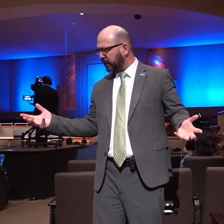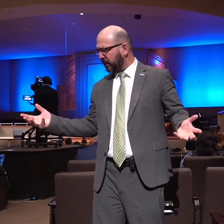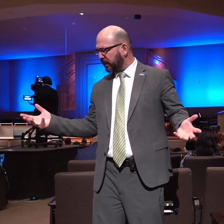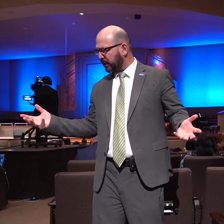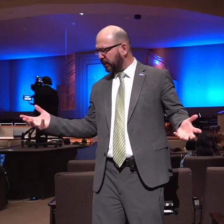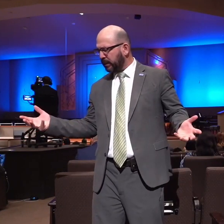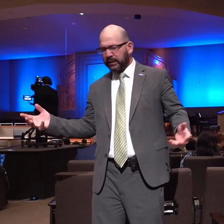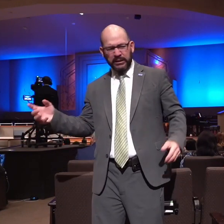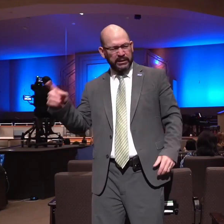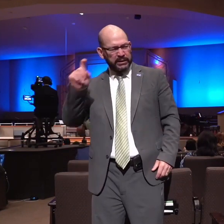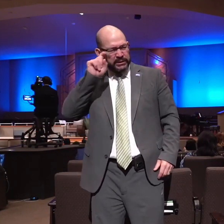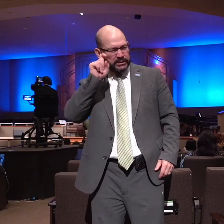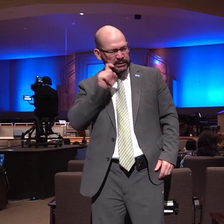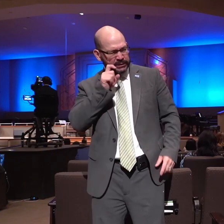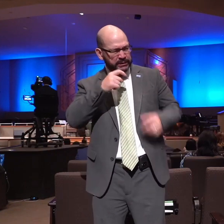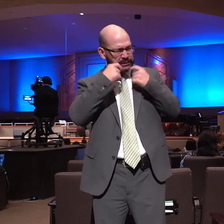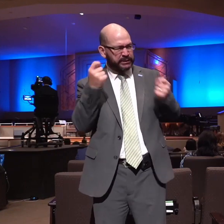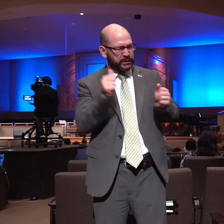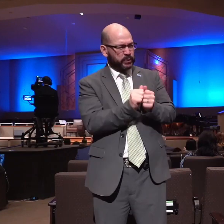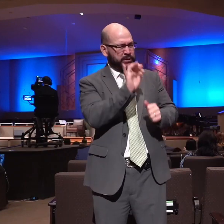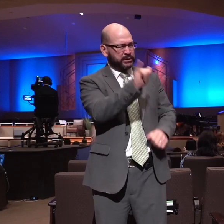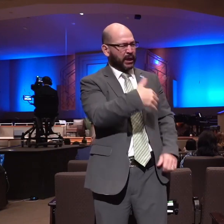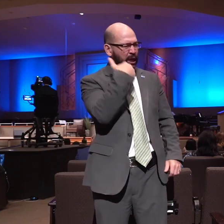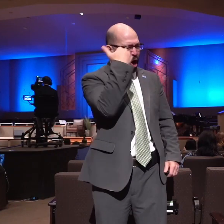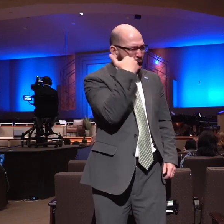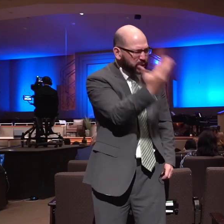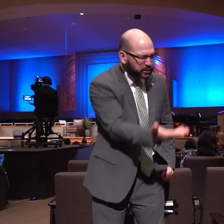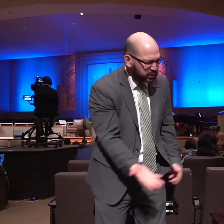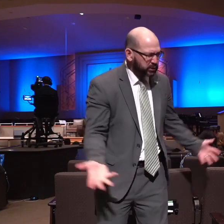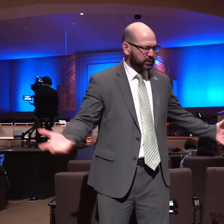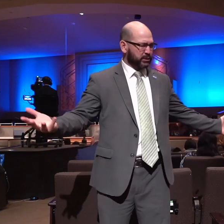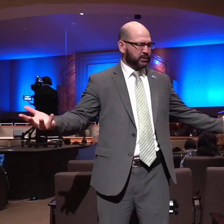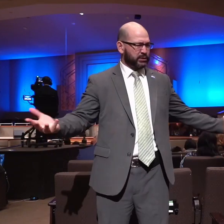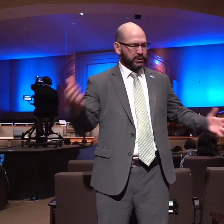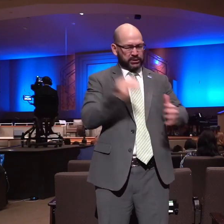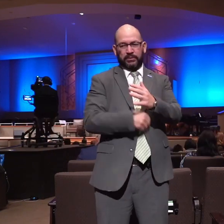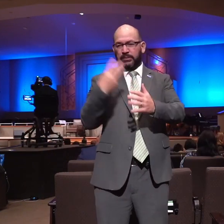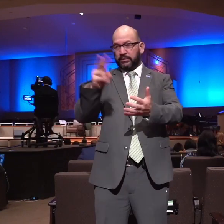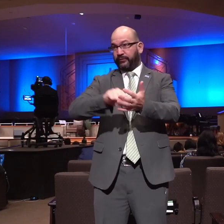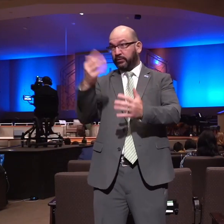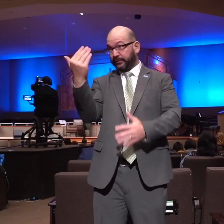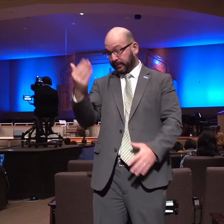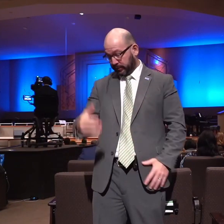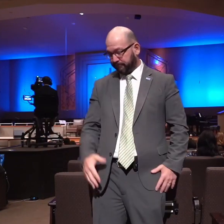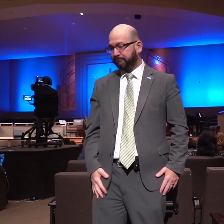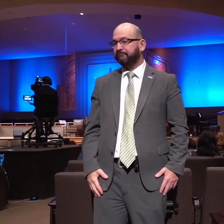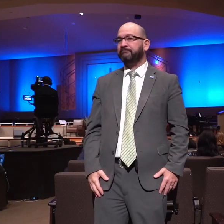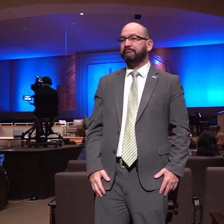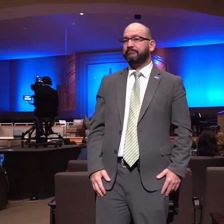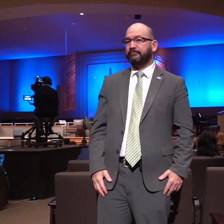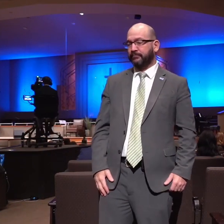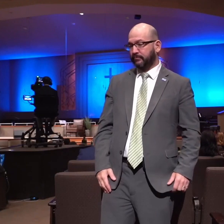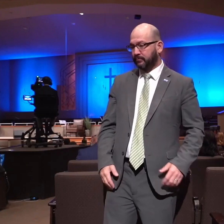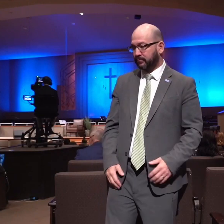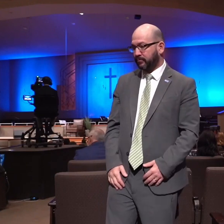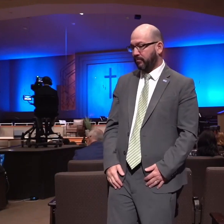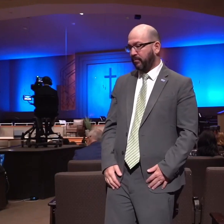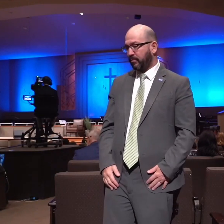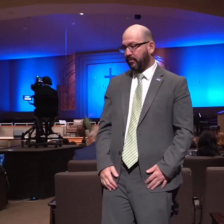purity in this way chapter 16 verse 15 and he she said unto him this is